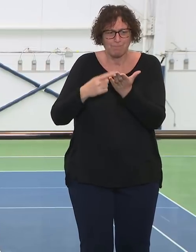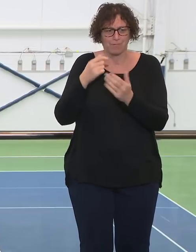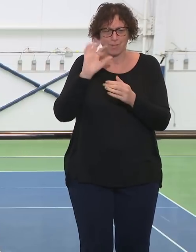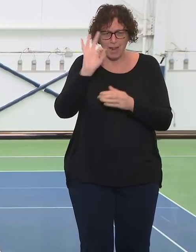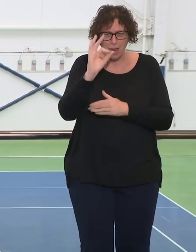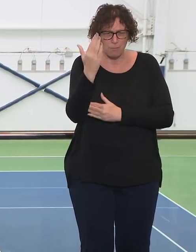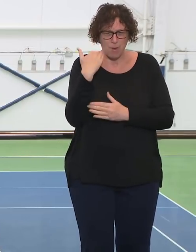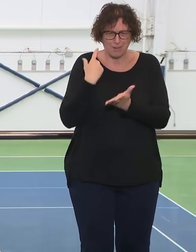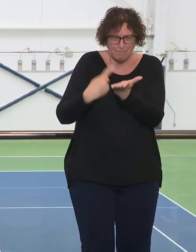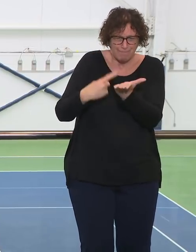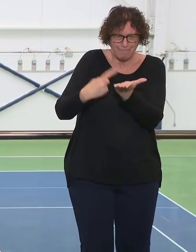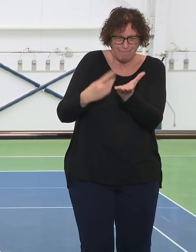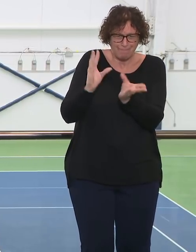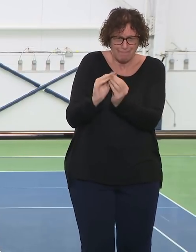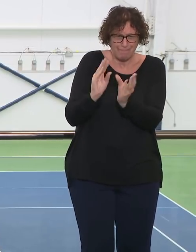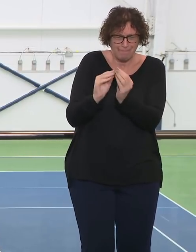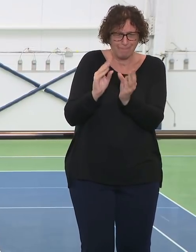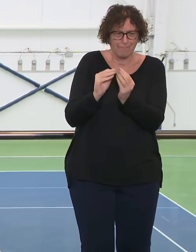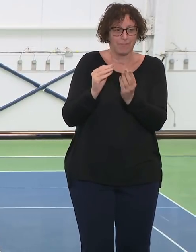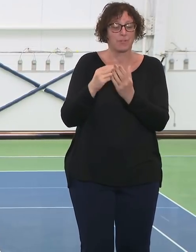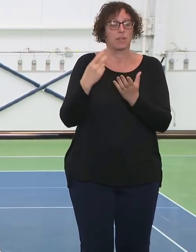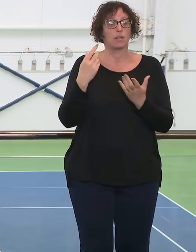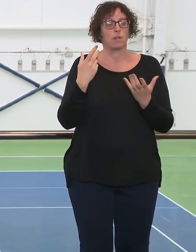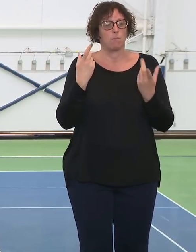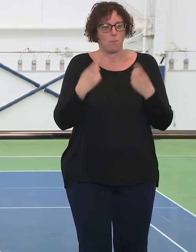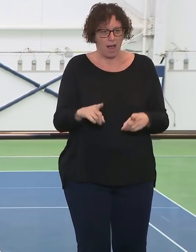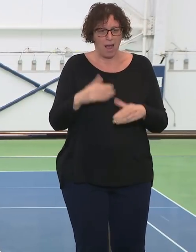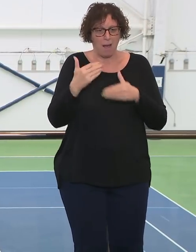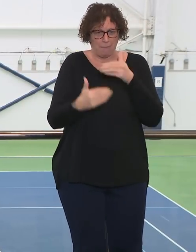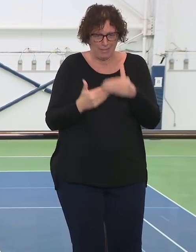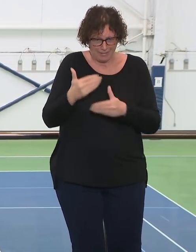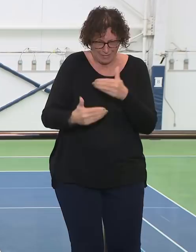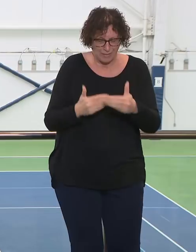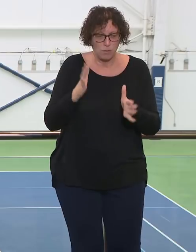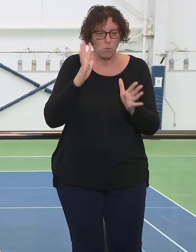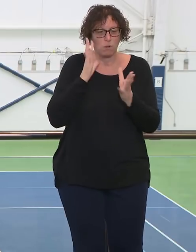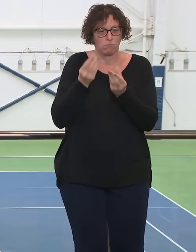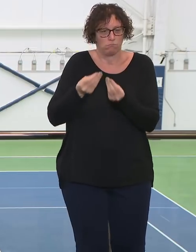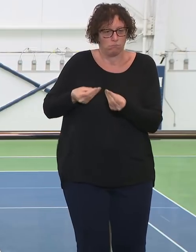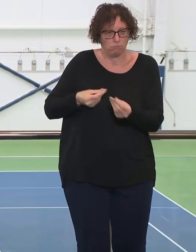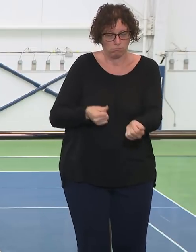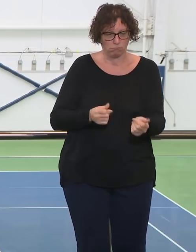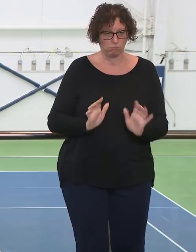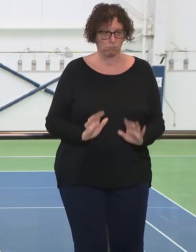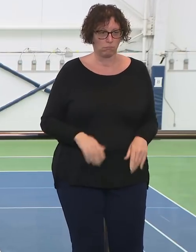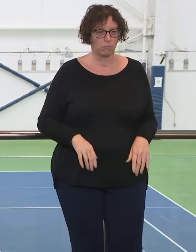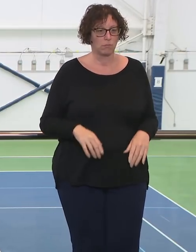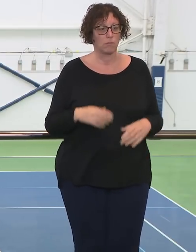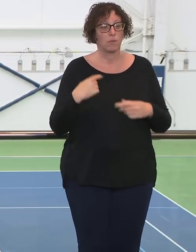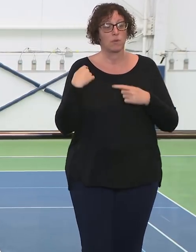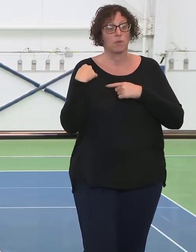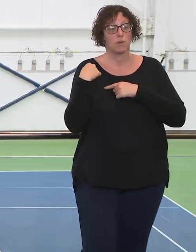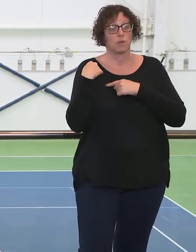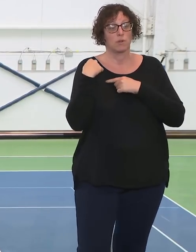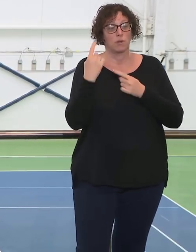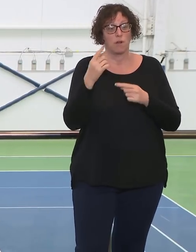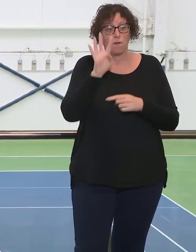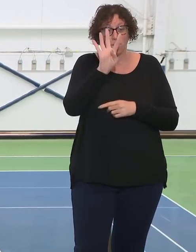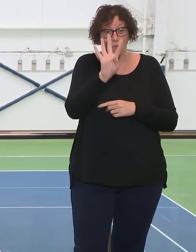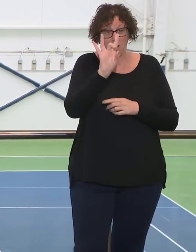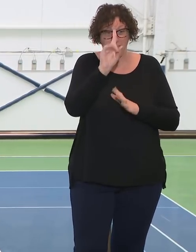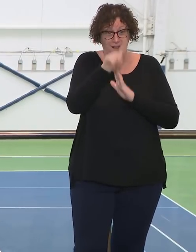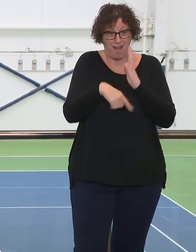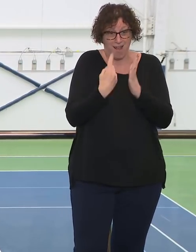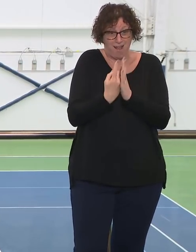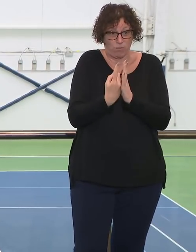myself over the past two weeks. They intubated 19 patients in the past 48 hours, 42 patients in the